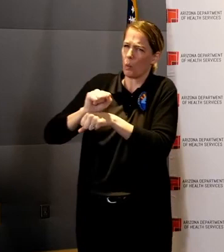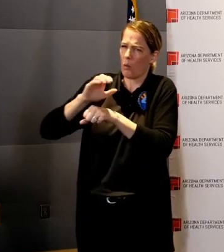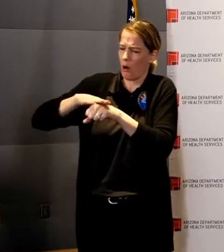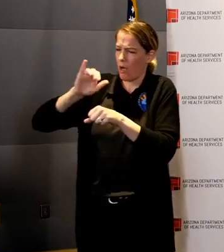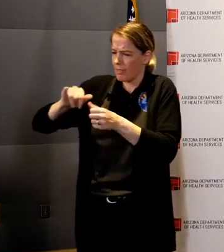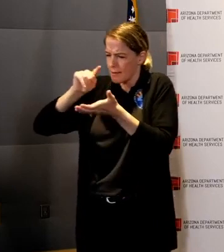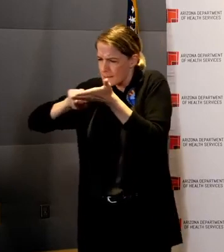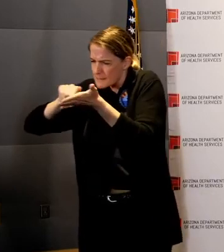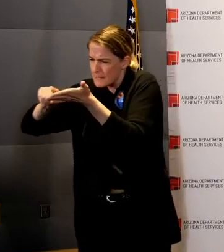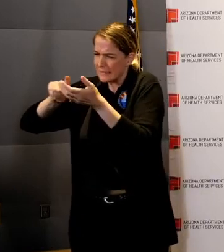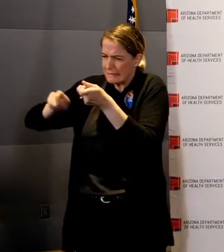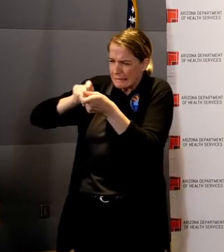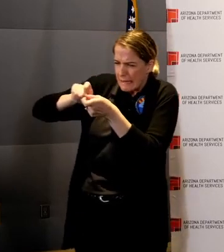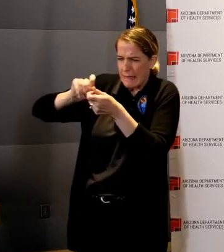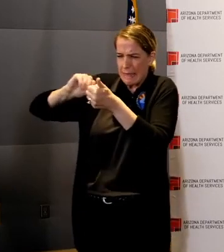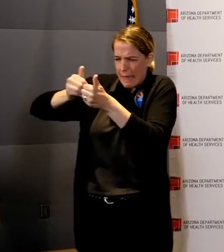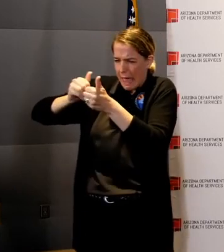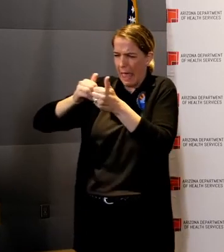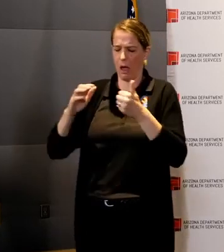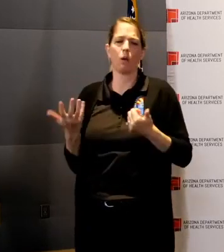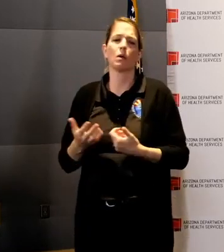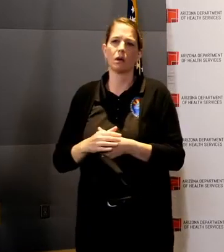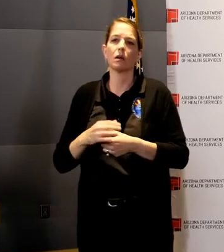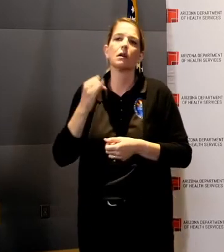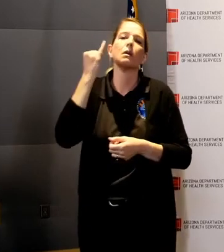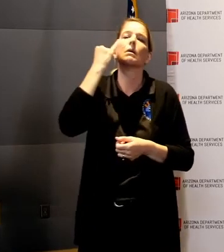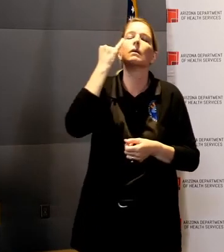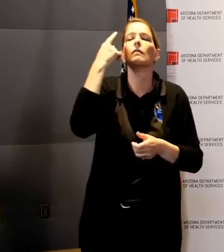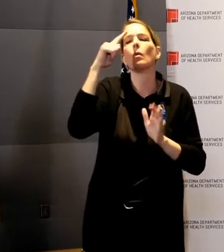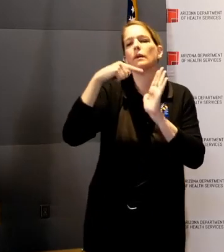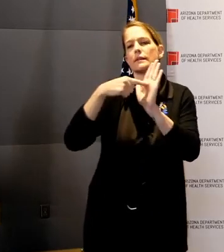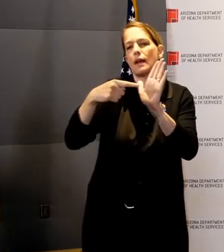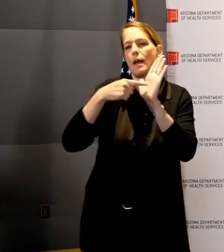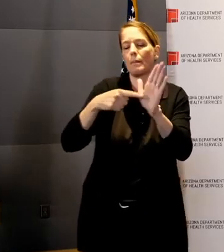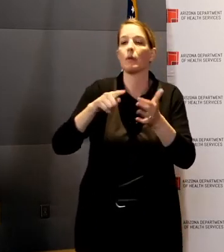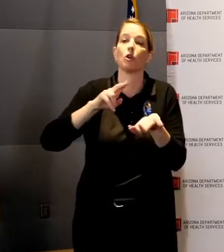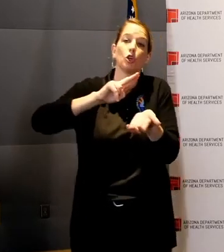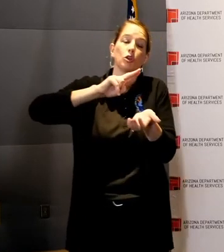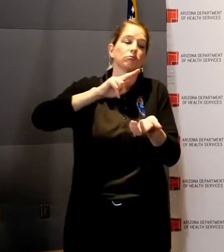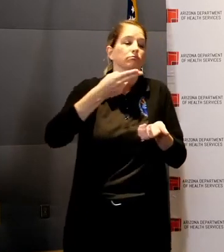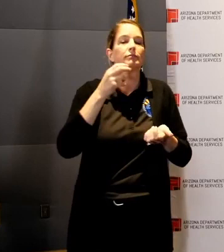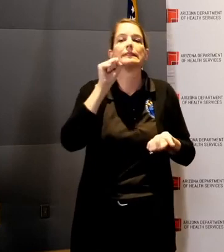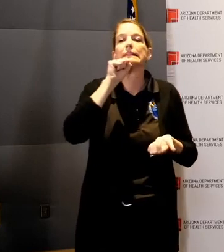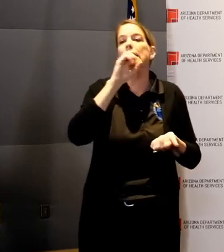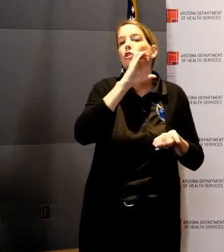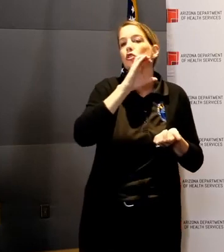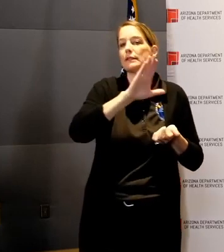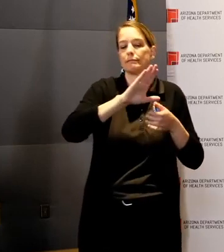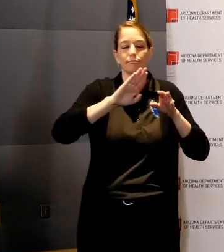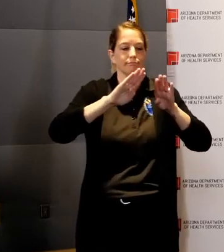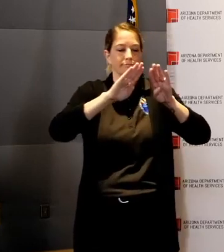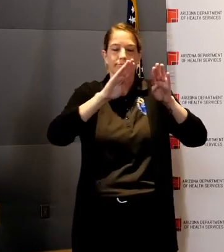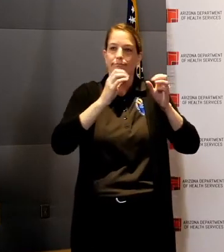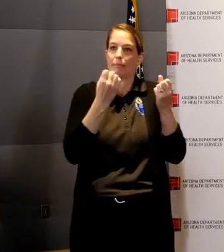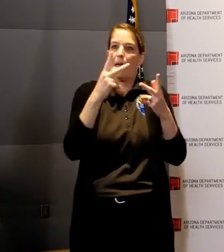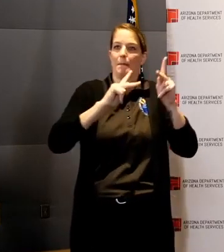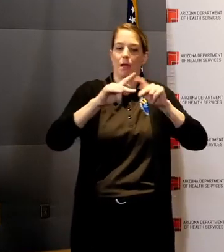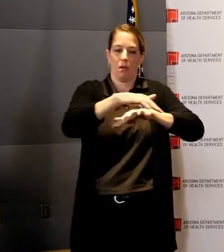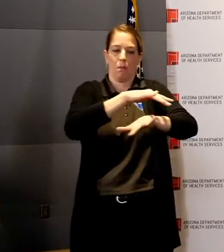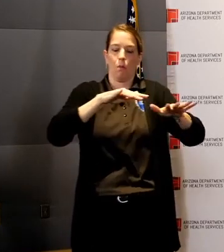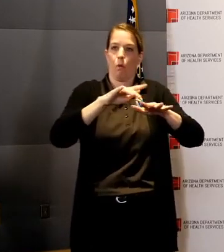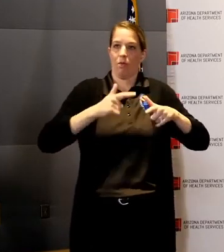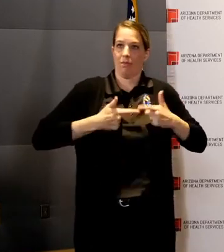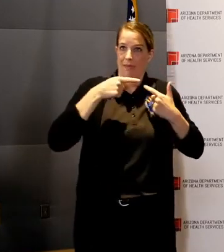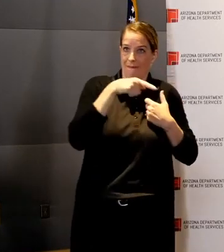because I don't, I don't have any on my head. But if we had a case in a nursing home, that county health department would be full on containment